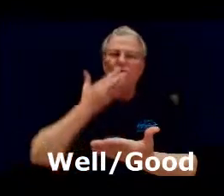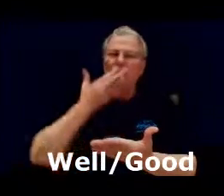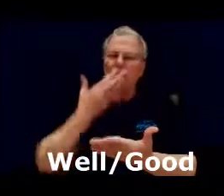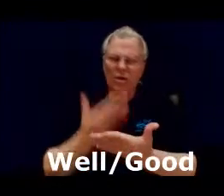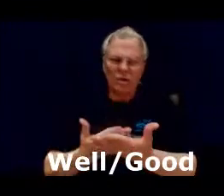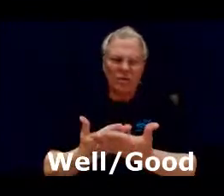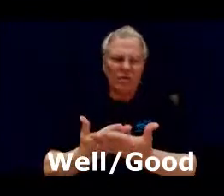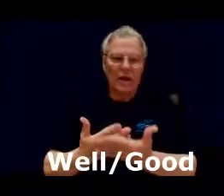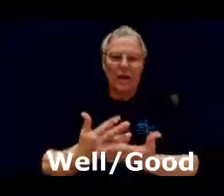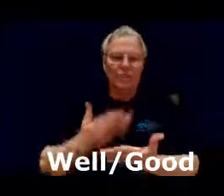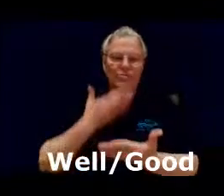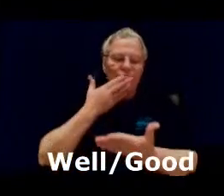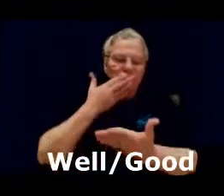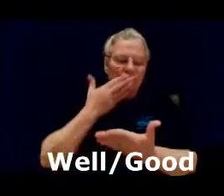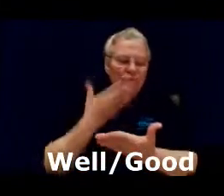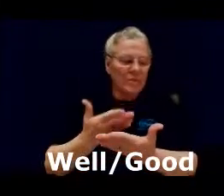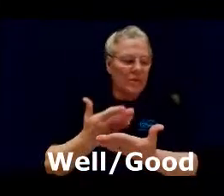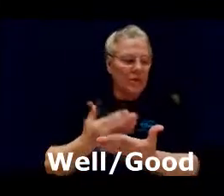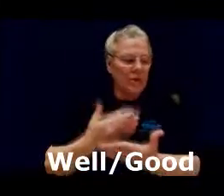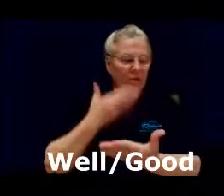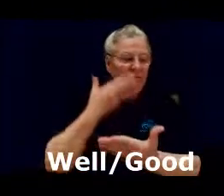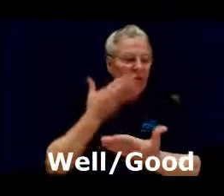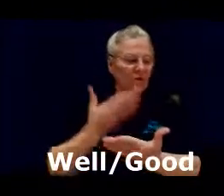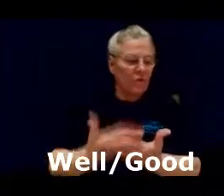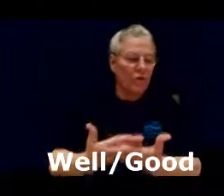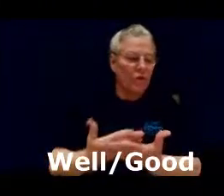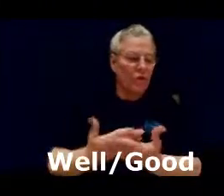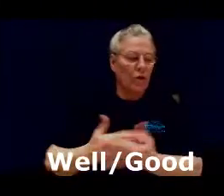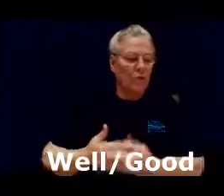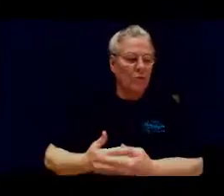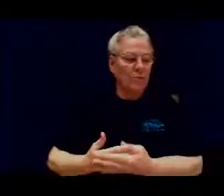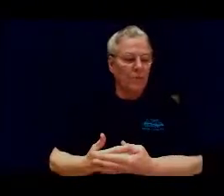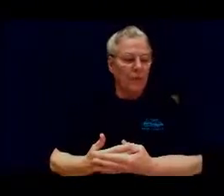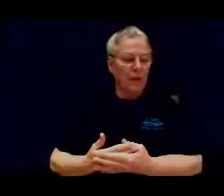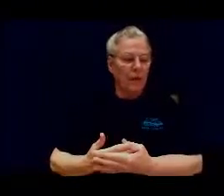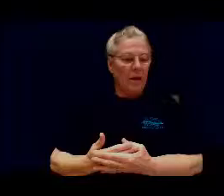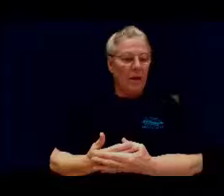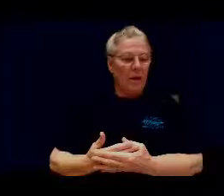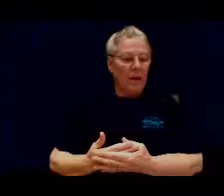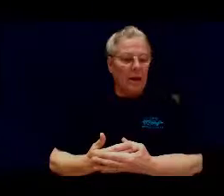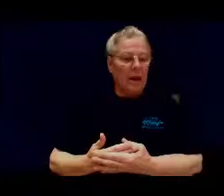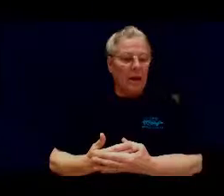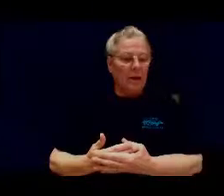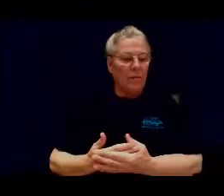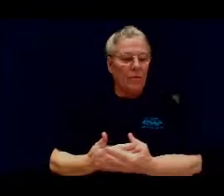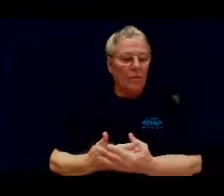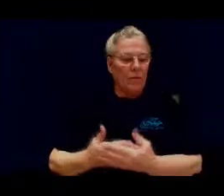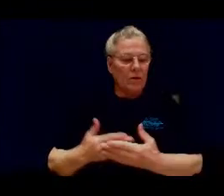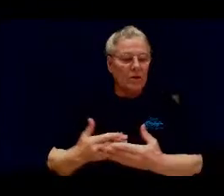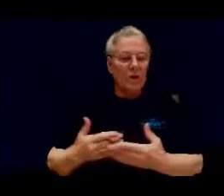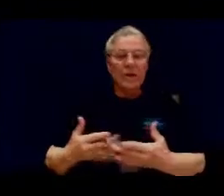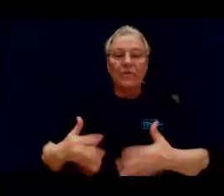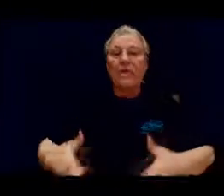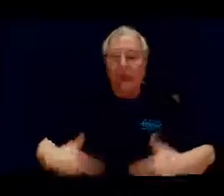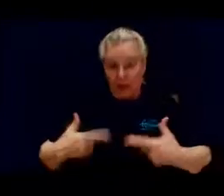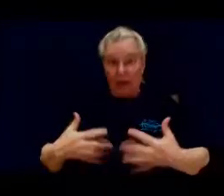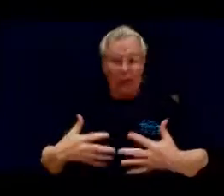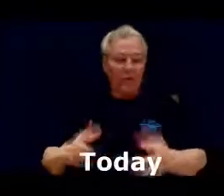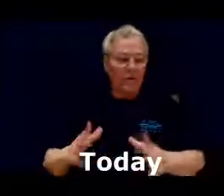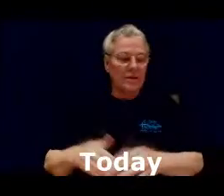good and kind of a forceful good and we've talked about about living and alive or the